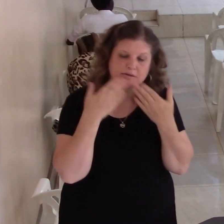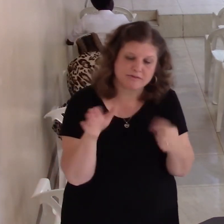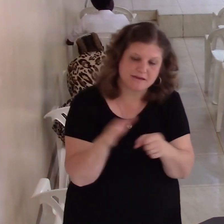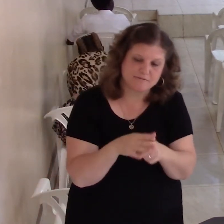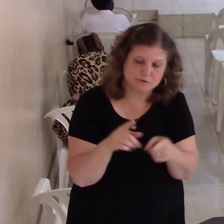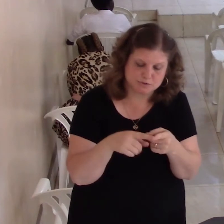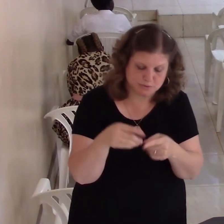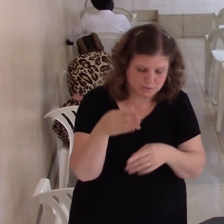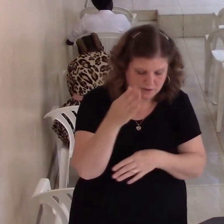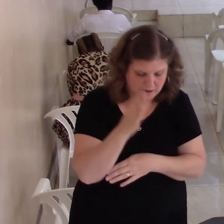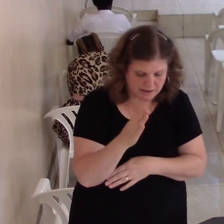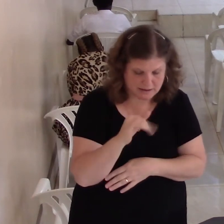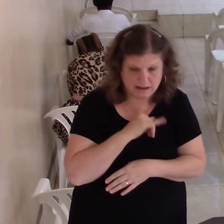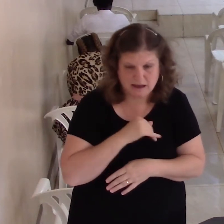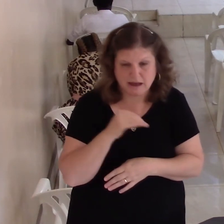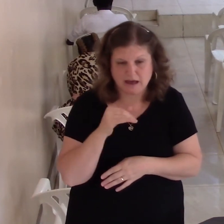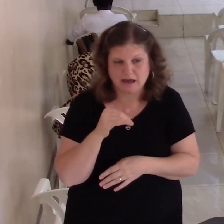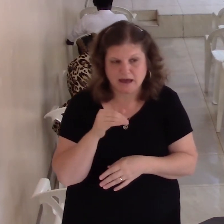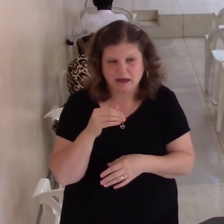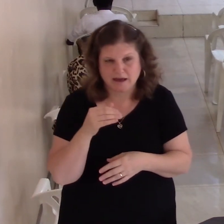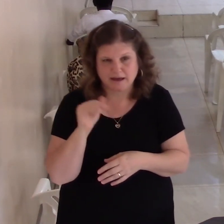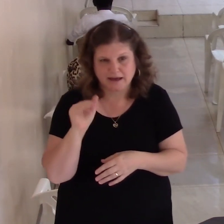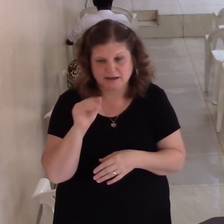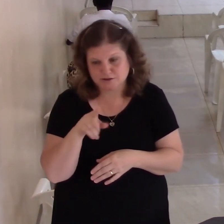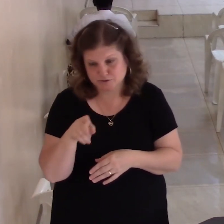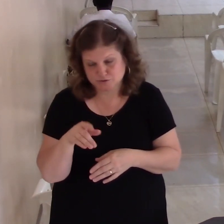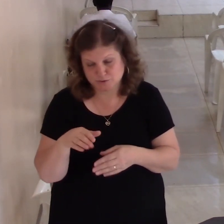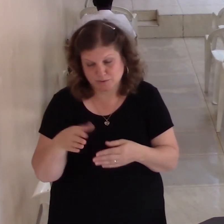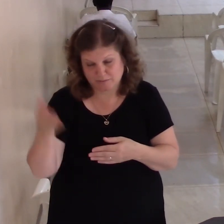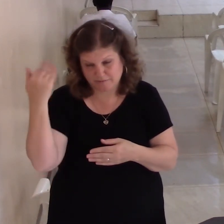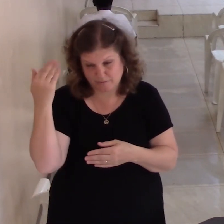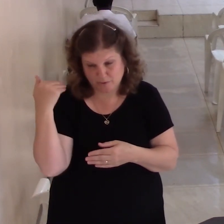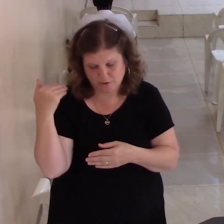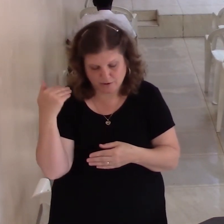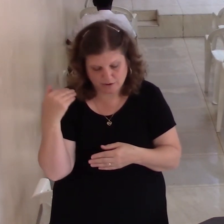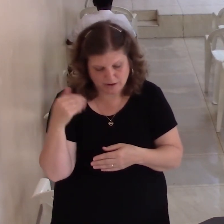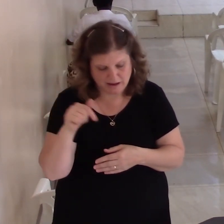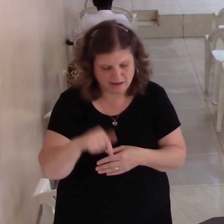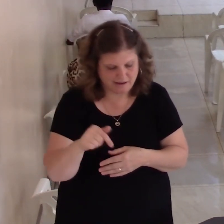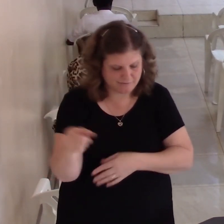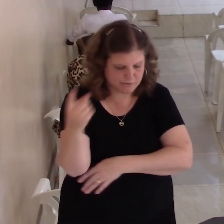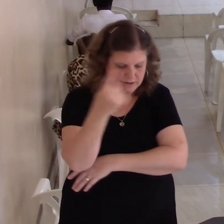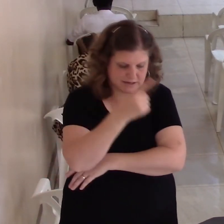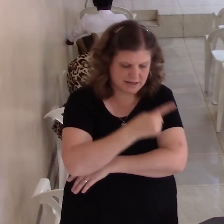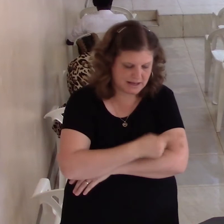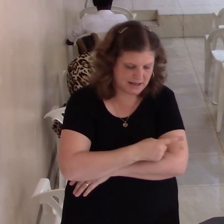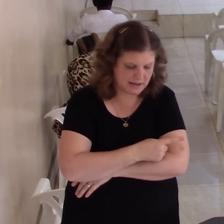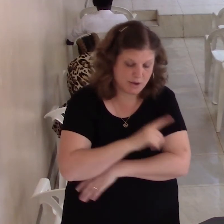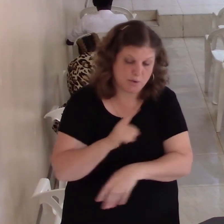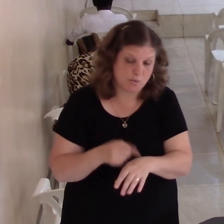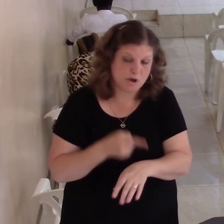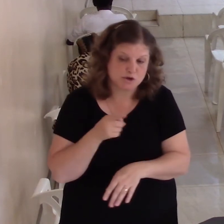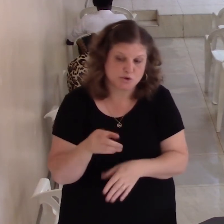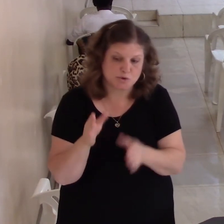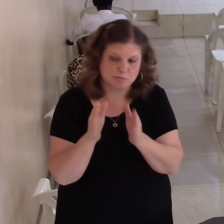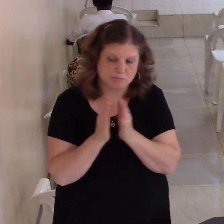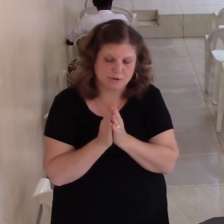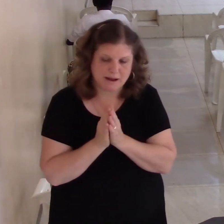times while by every day every day when you pray make five